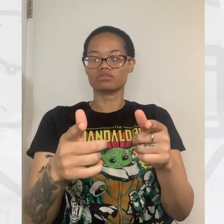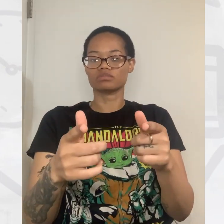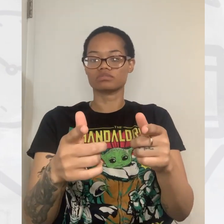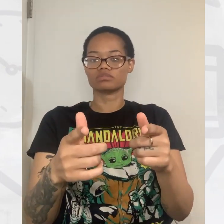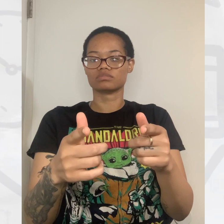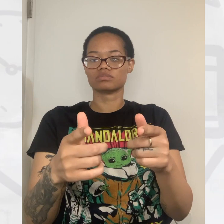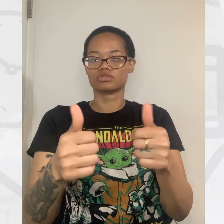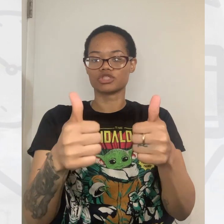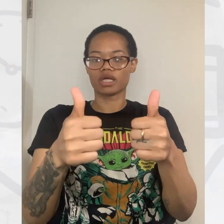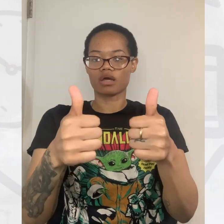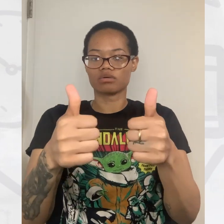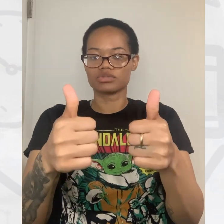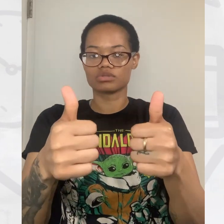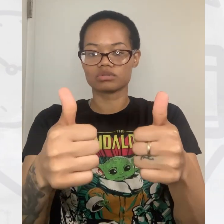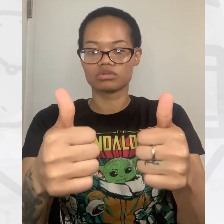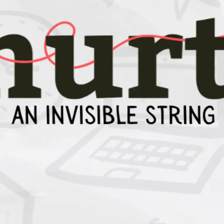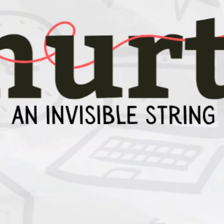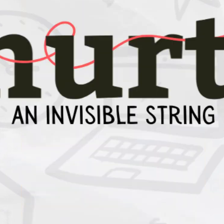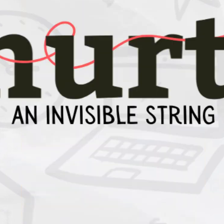thing. Check it out.